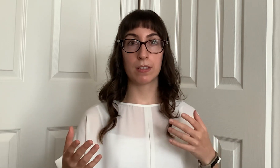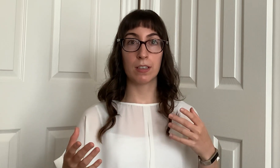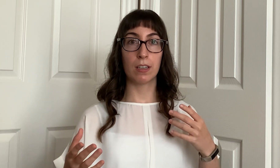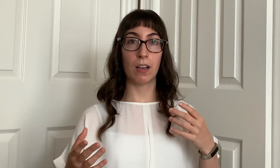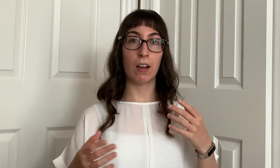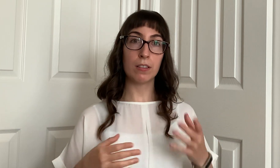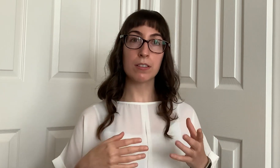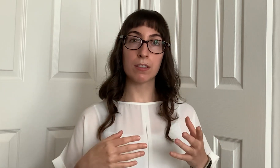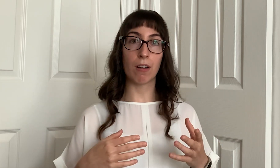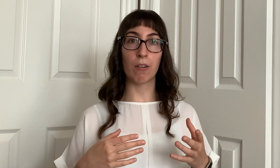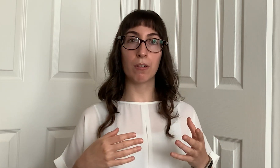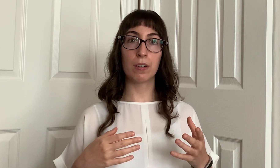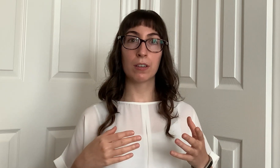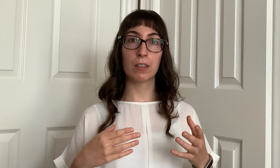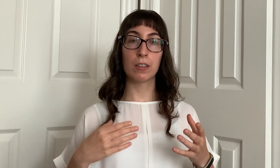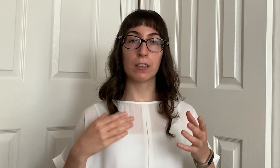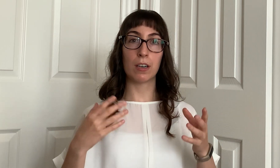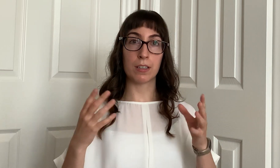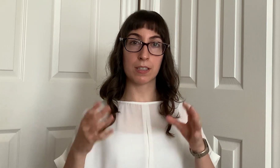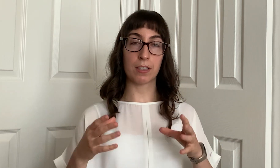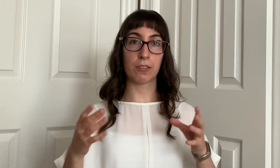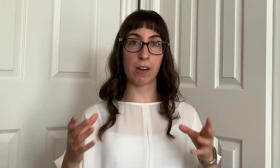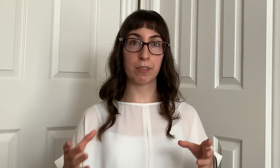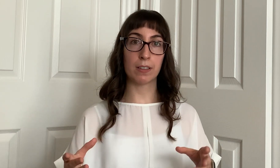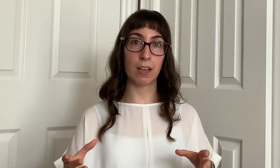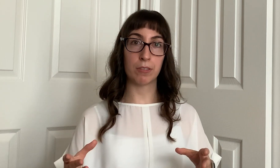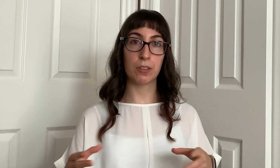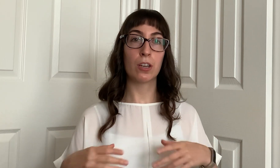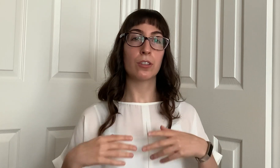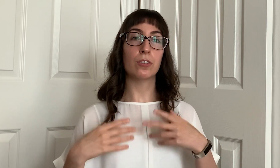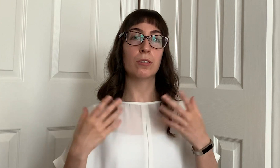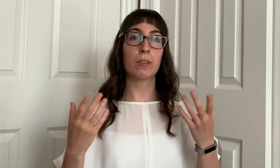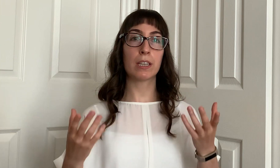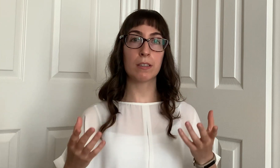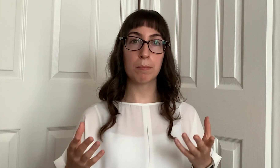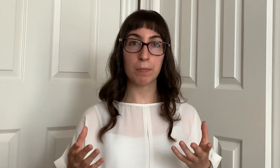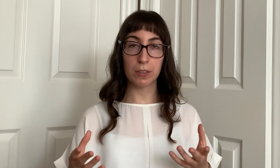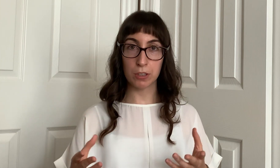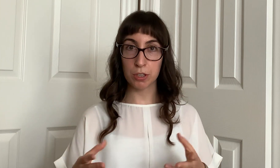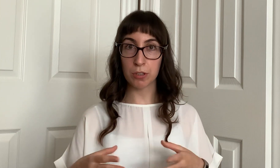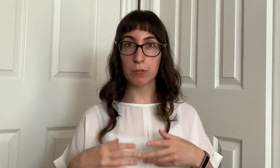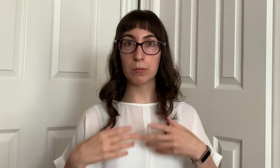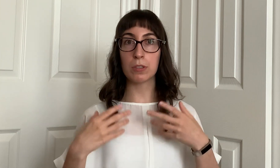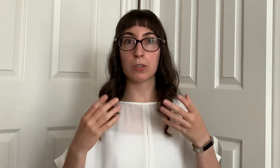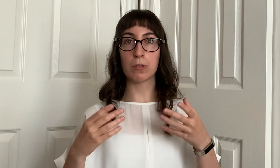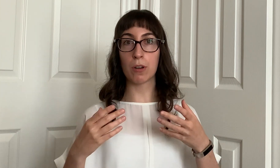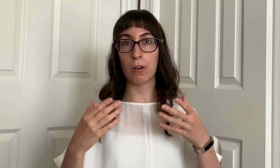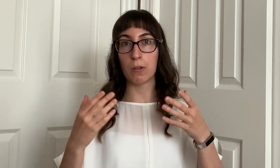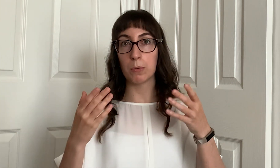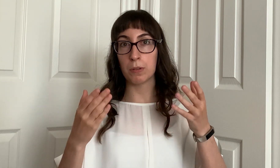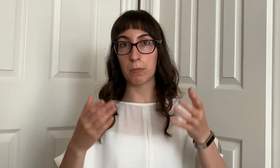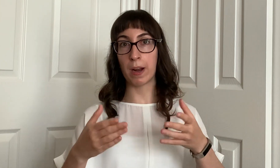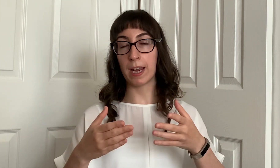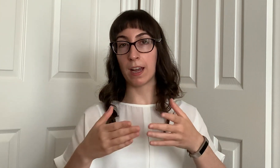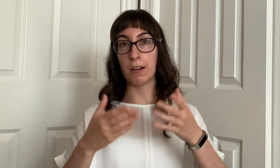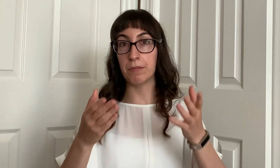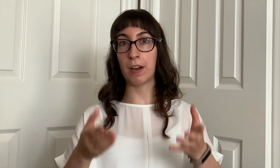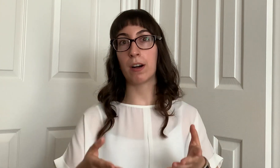also on a psychographic level you can choose to go the way of